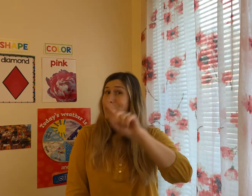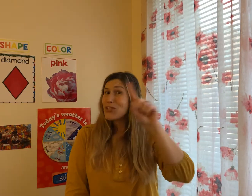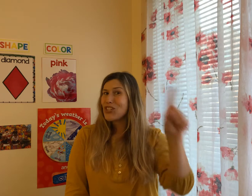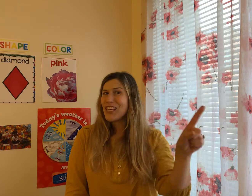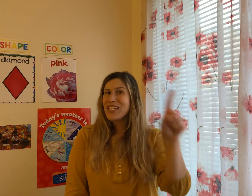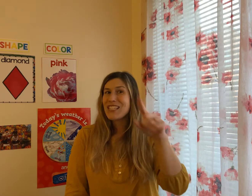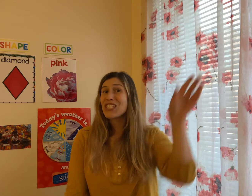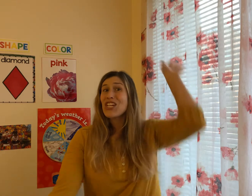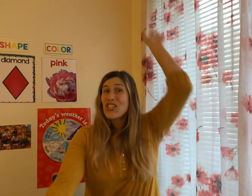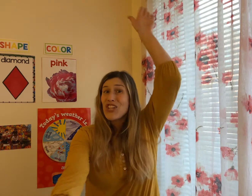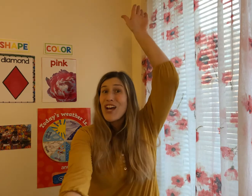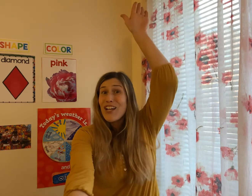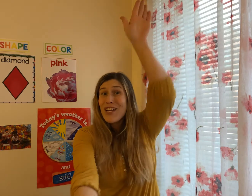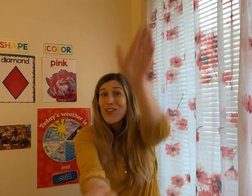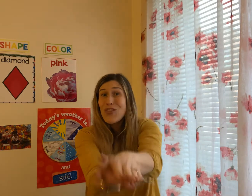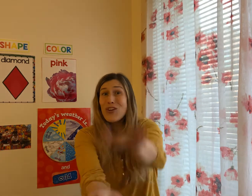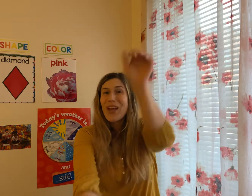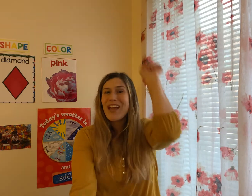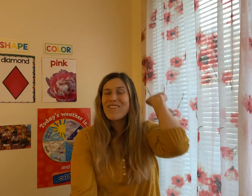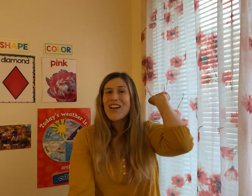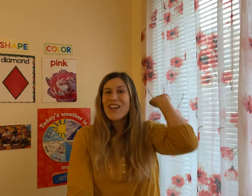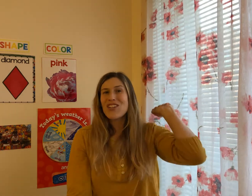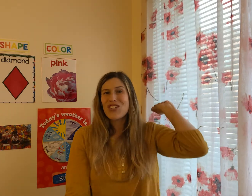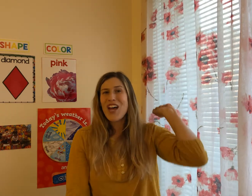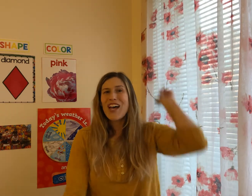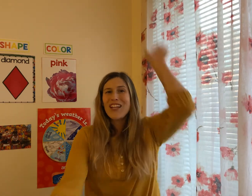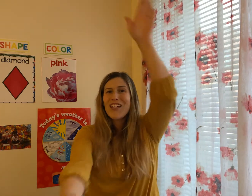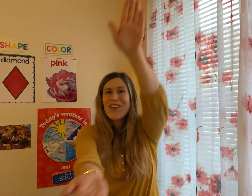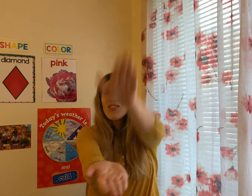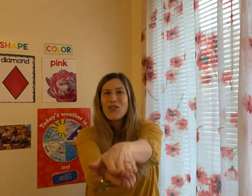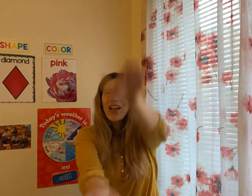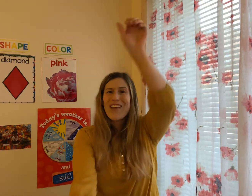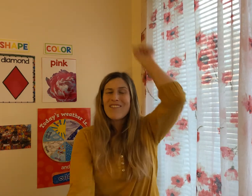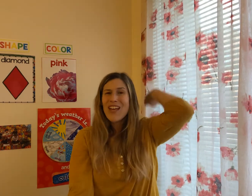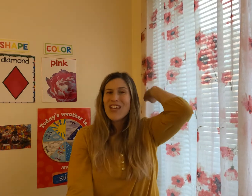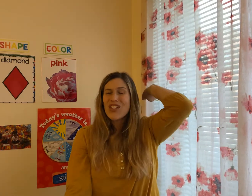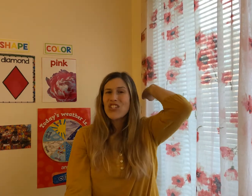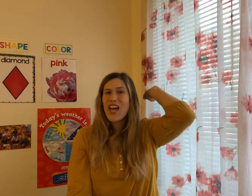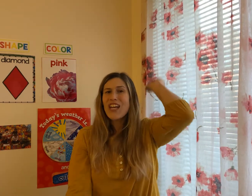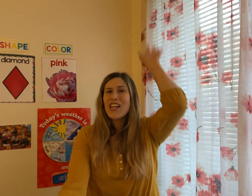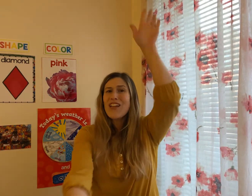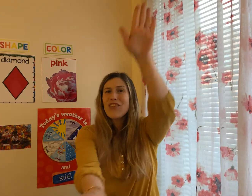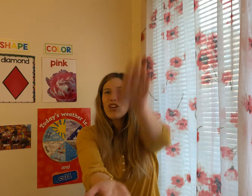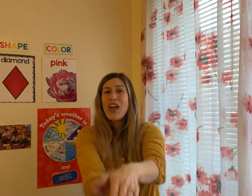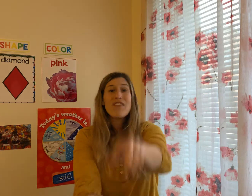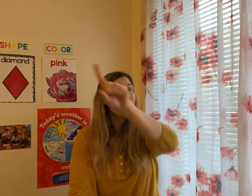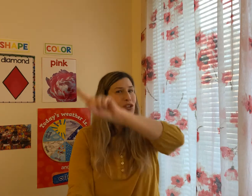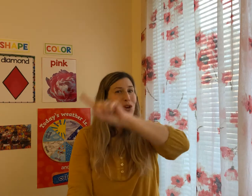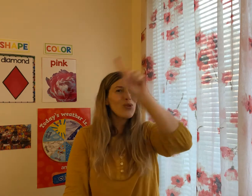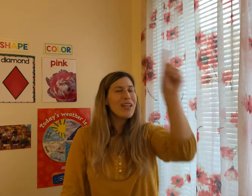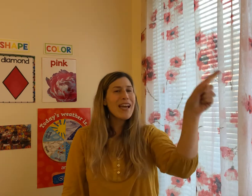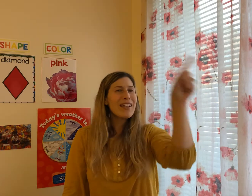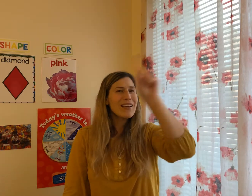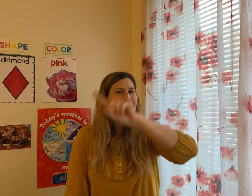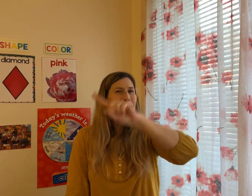Jesus shut in the grave, shut in the grave, shut in the grave. No, you can't keep